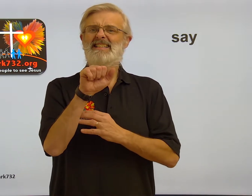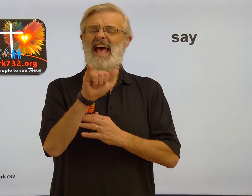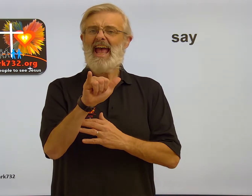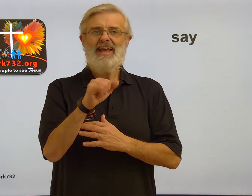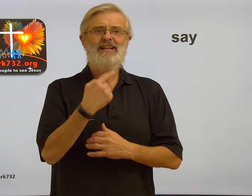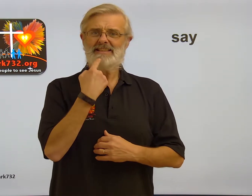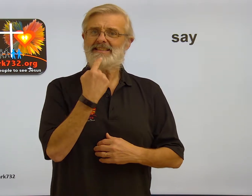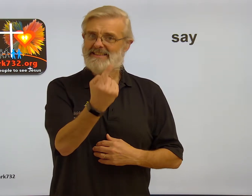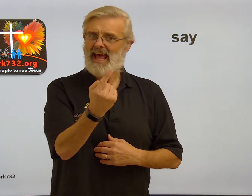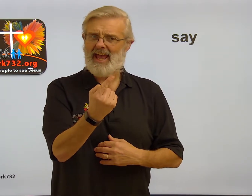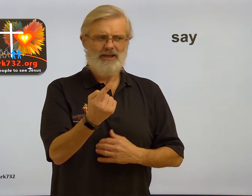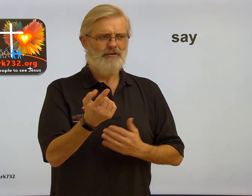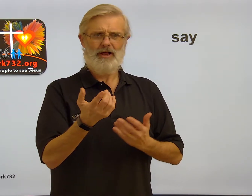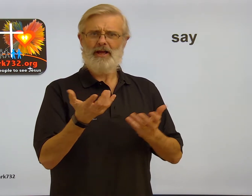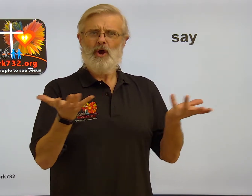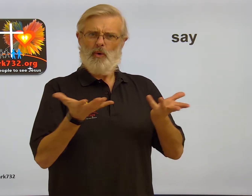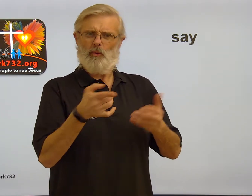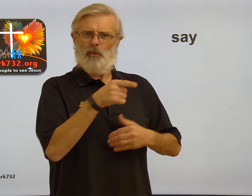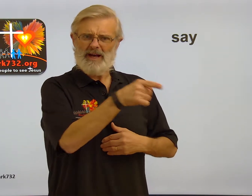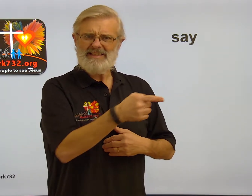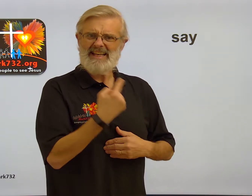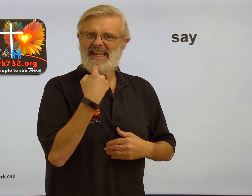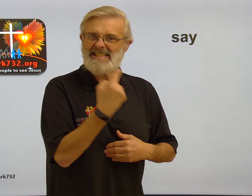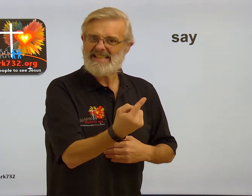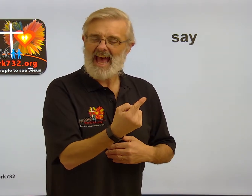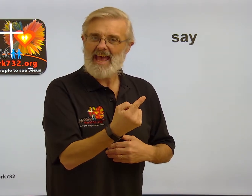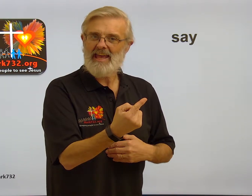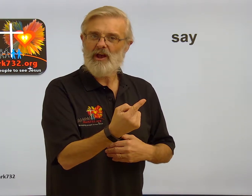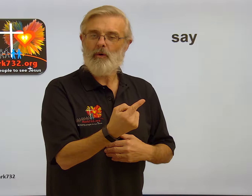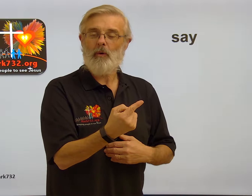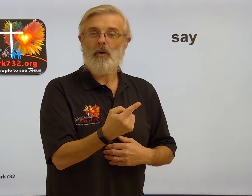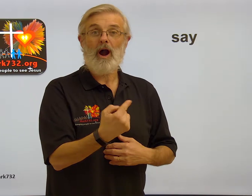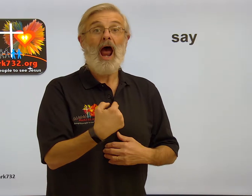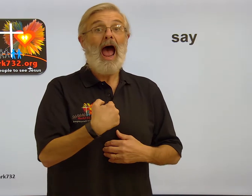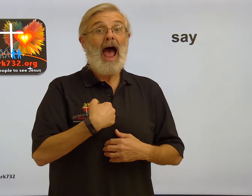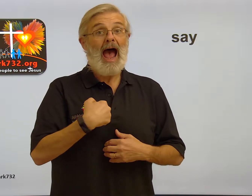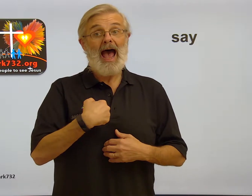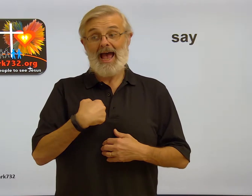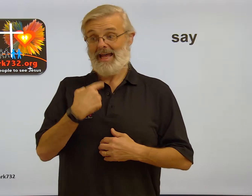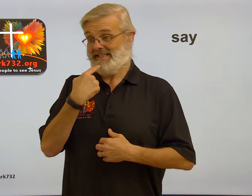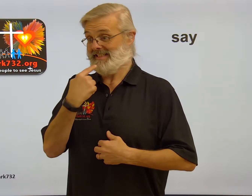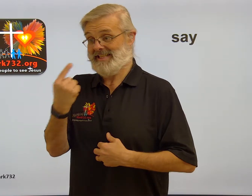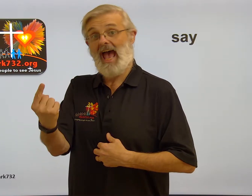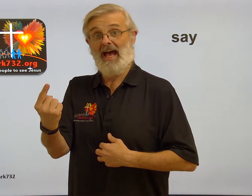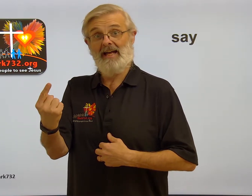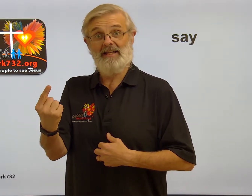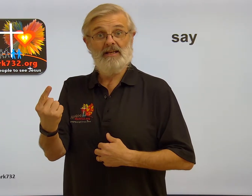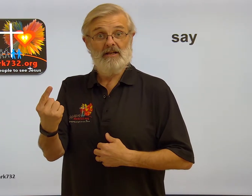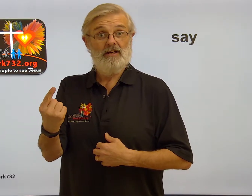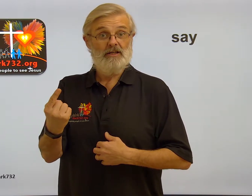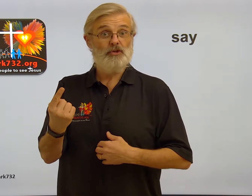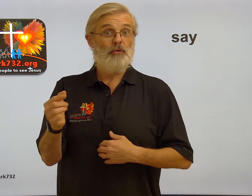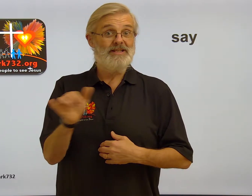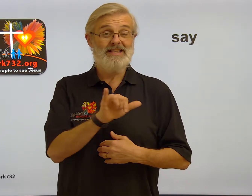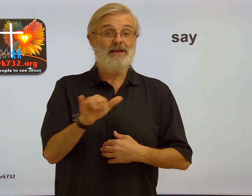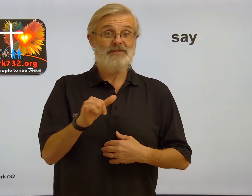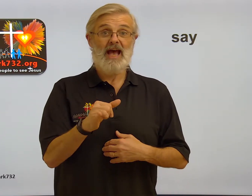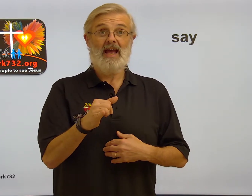Say say or what did he say or I said so the same sign